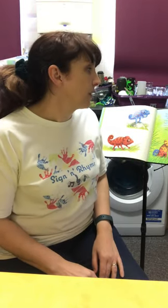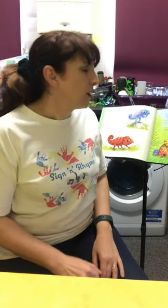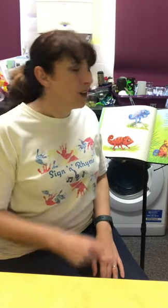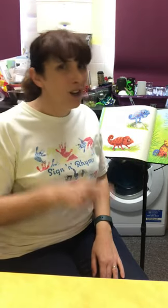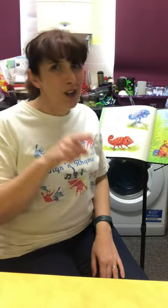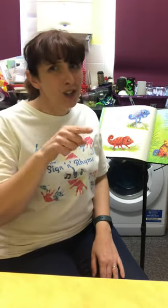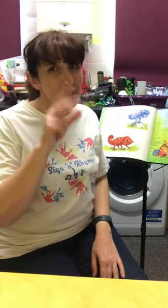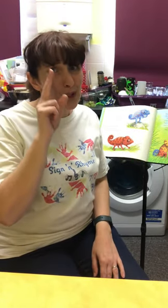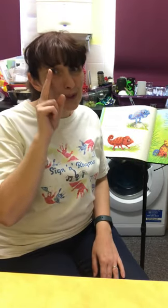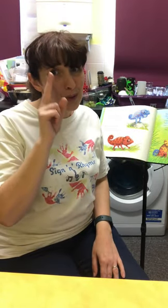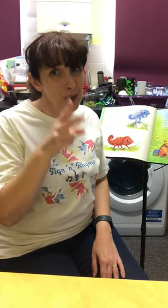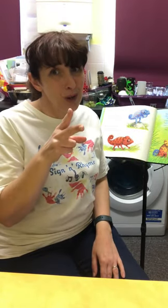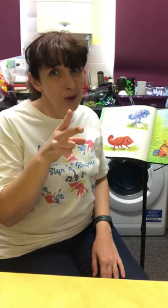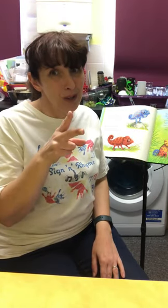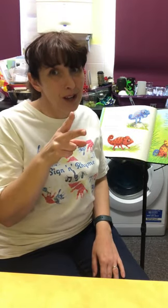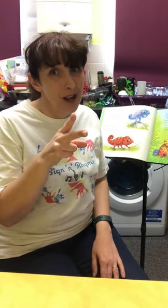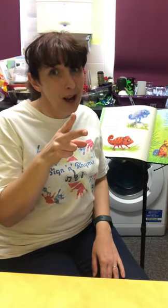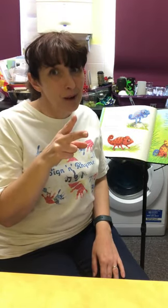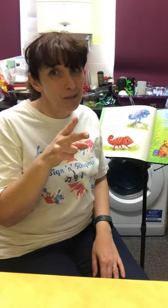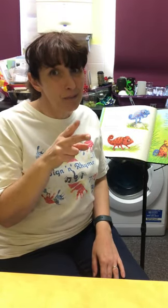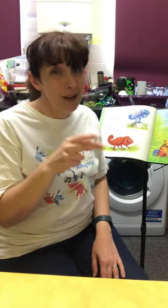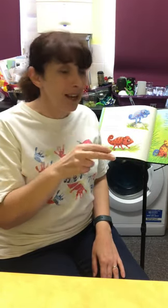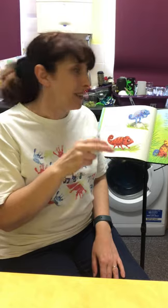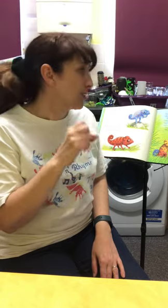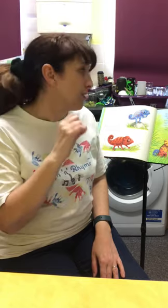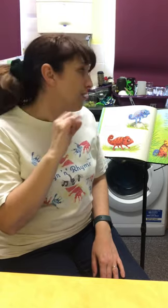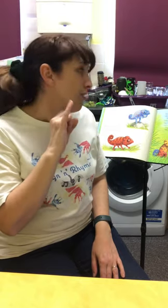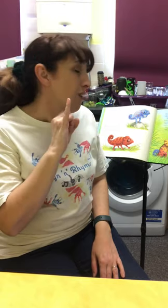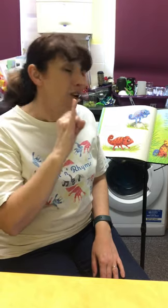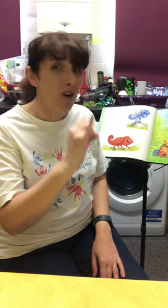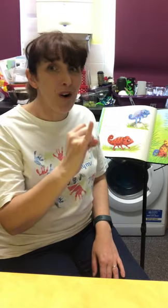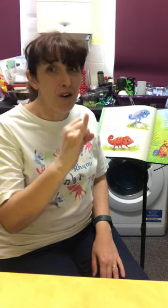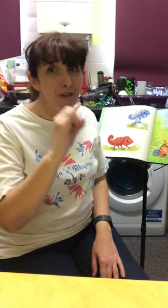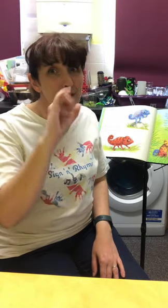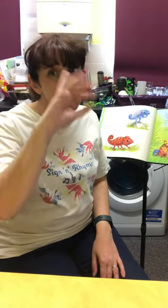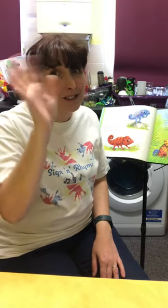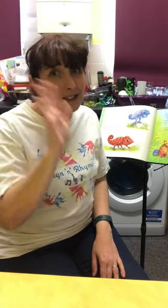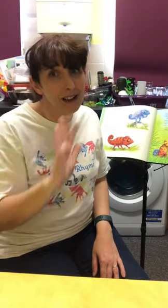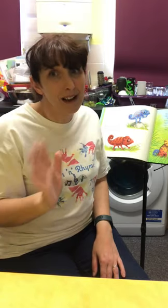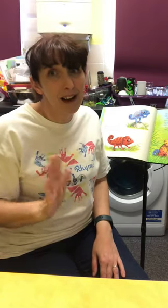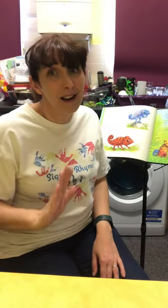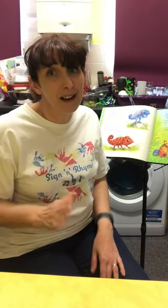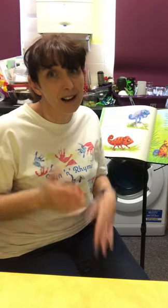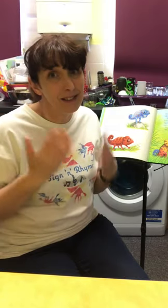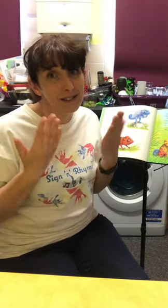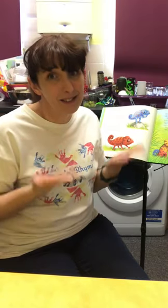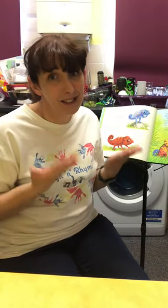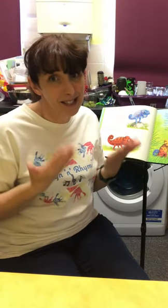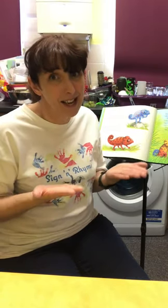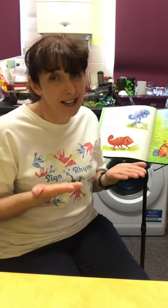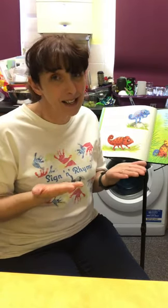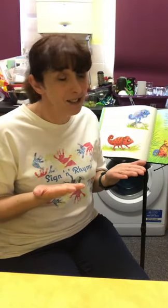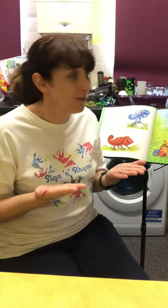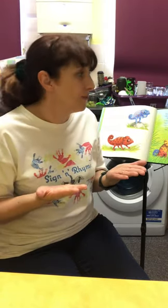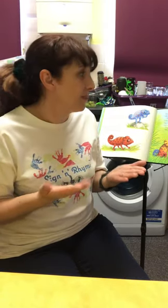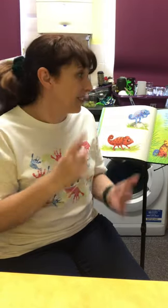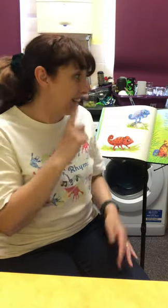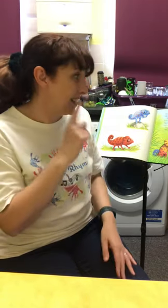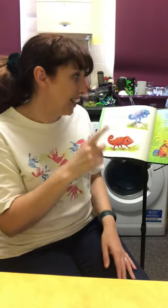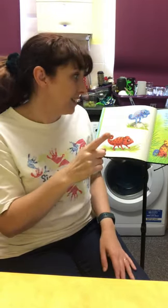You look a bit off colour today, they said.